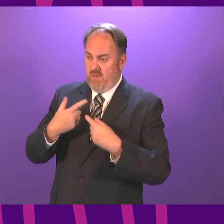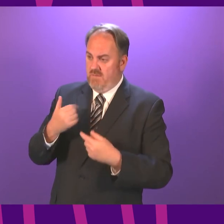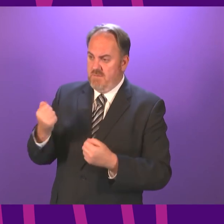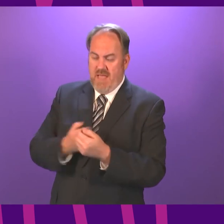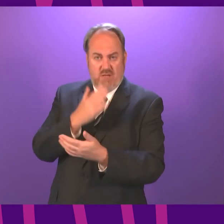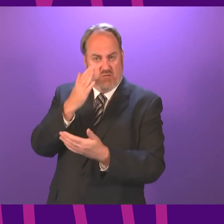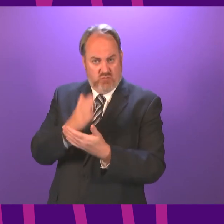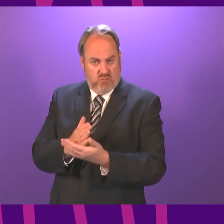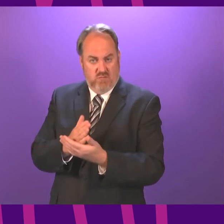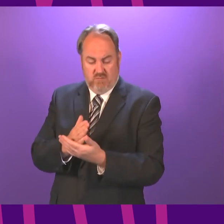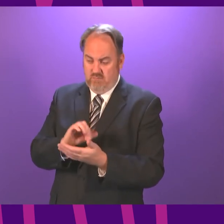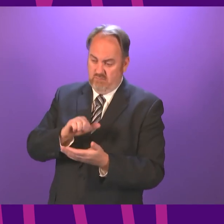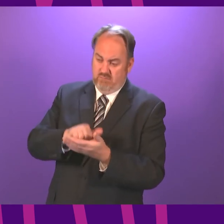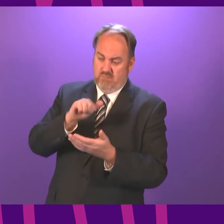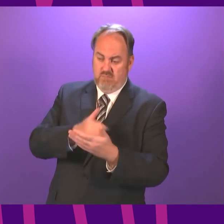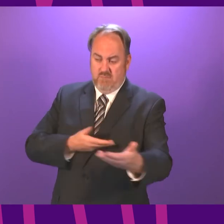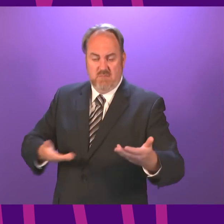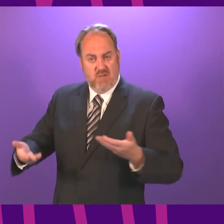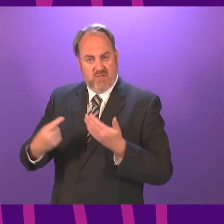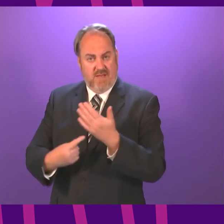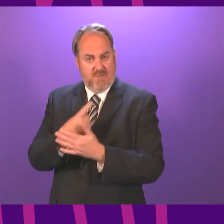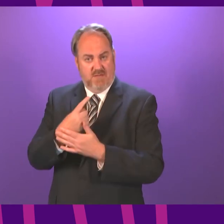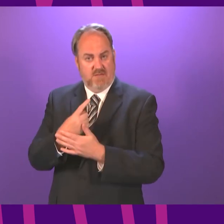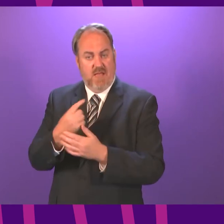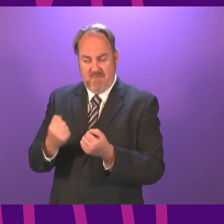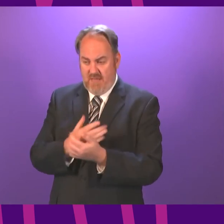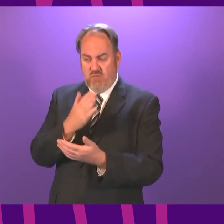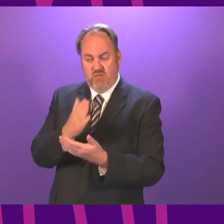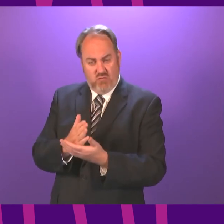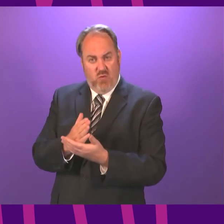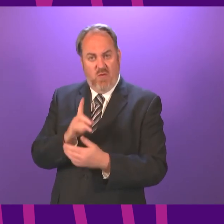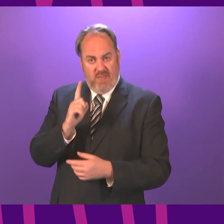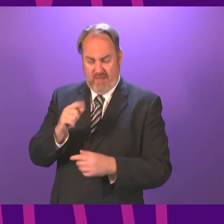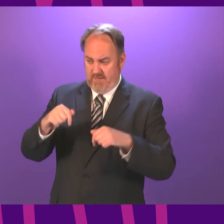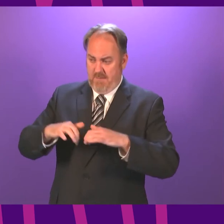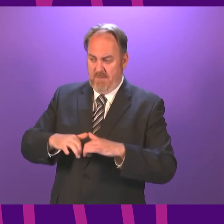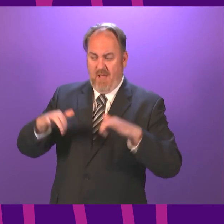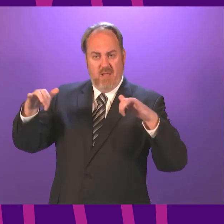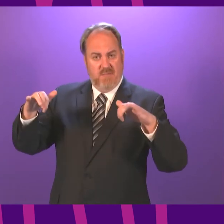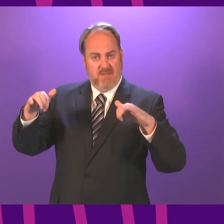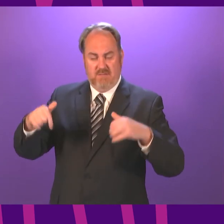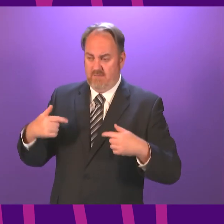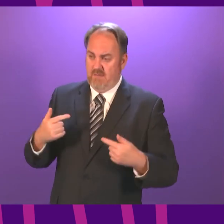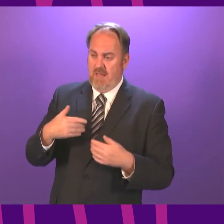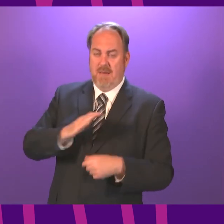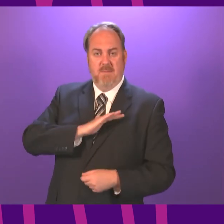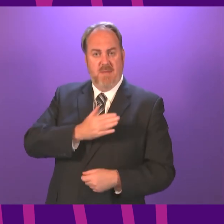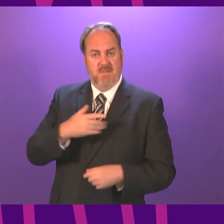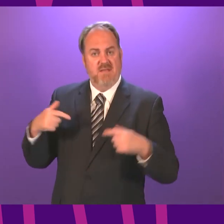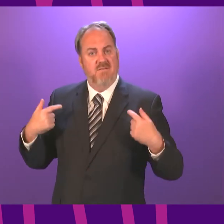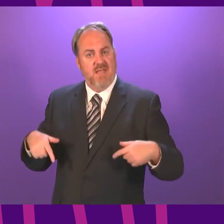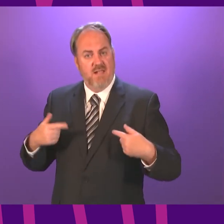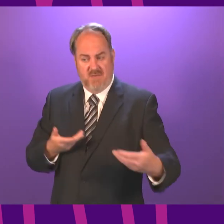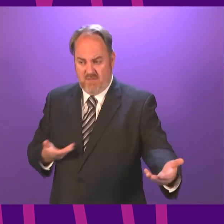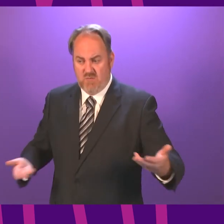many Government initiated questions on COVID are lodged on sitting days so we will of course reflect on what the Presiding Officer has said